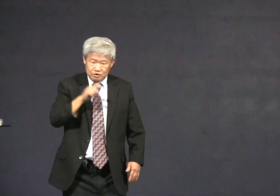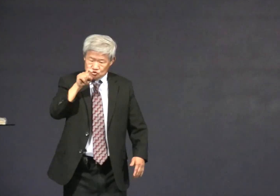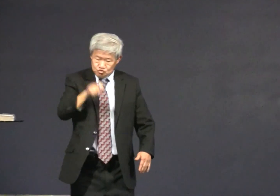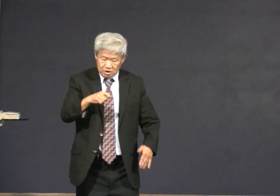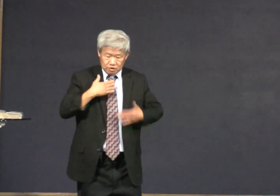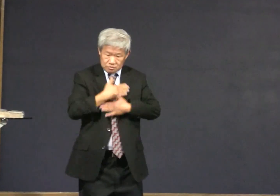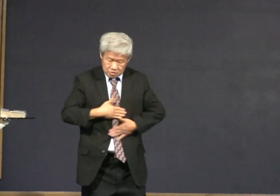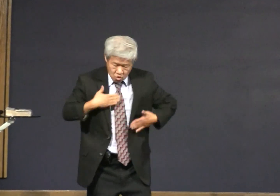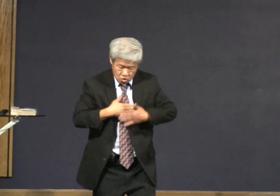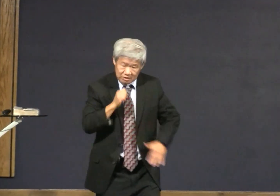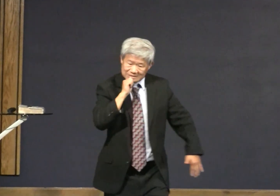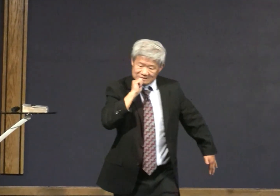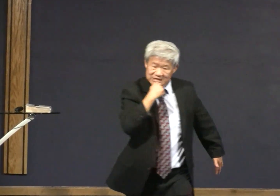But Jesus suffered